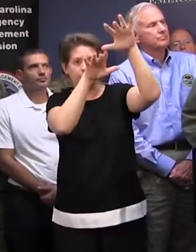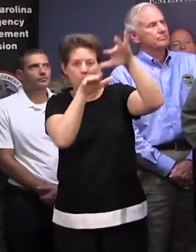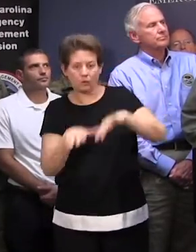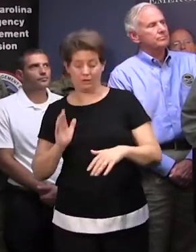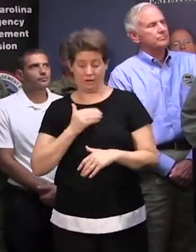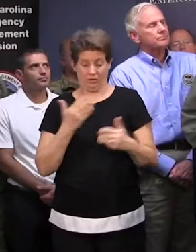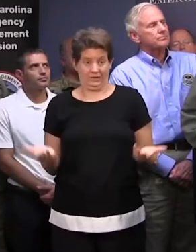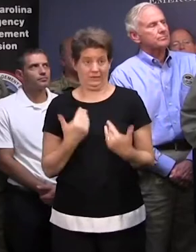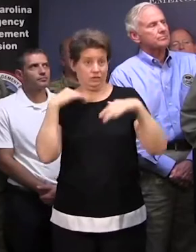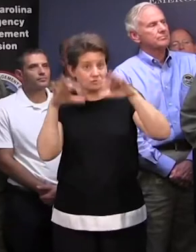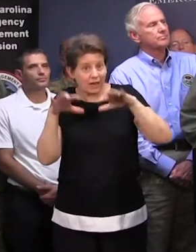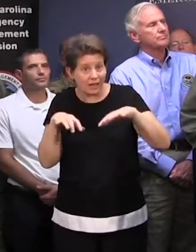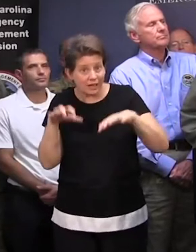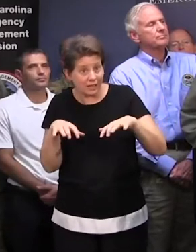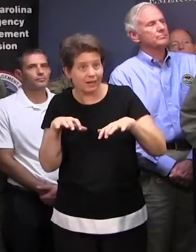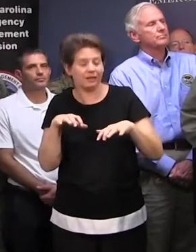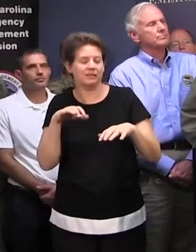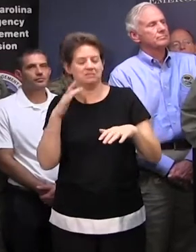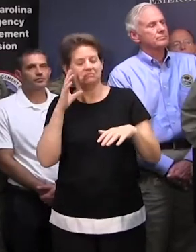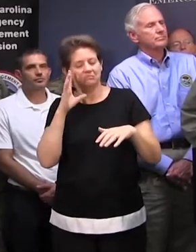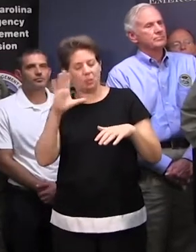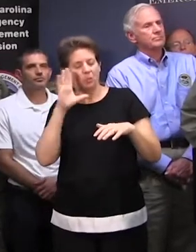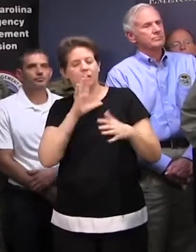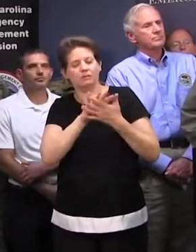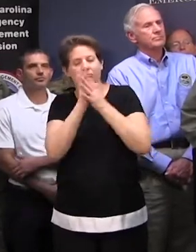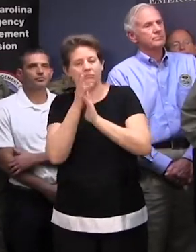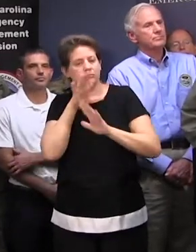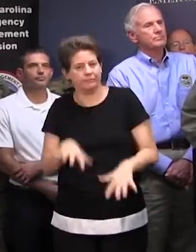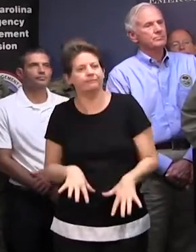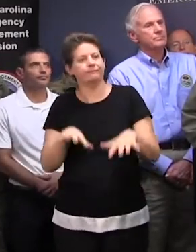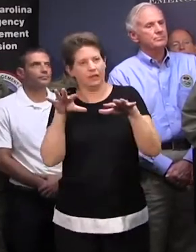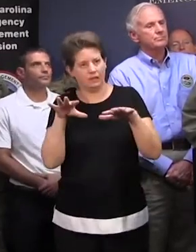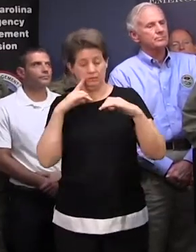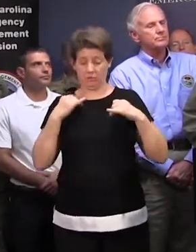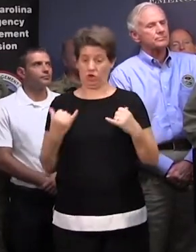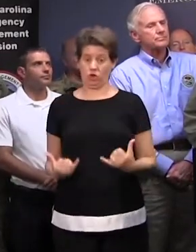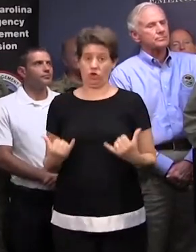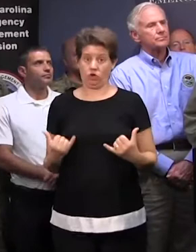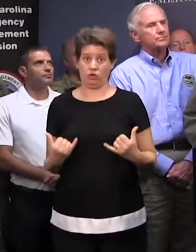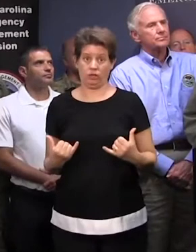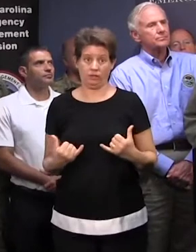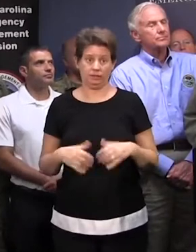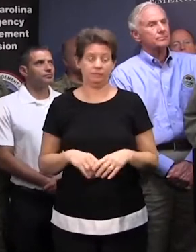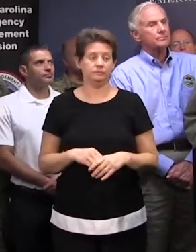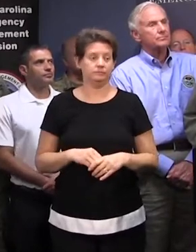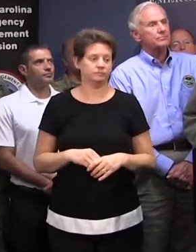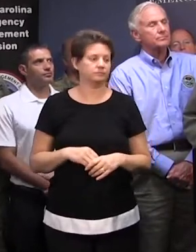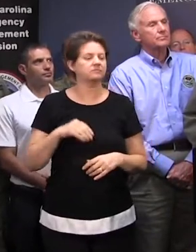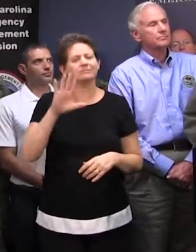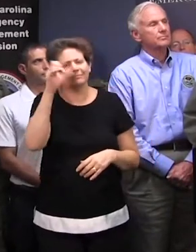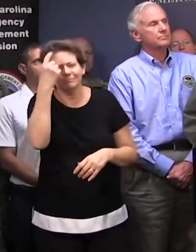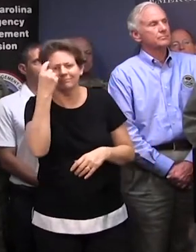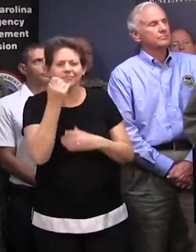local rainfall causes those rivers to move into a flood condition. So currently, have, other than some small